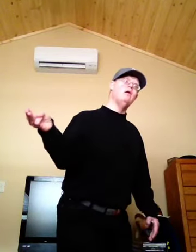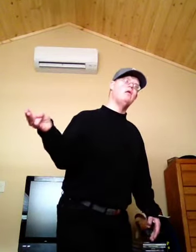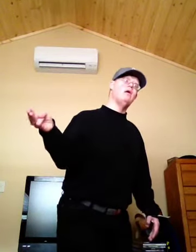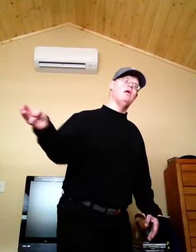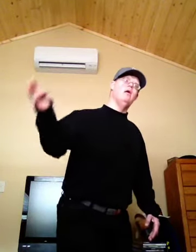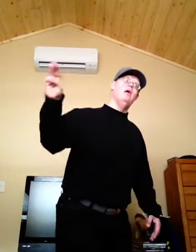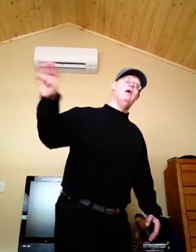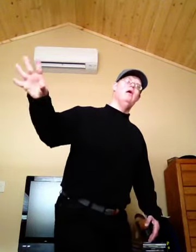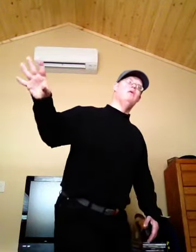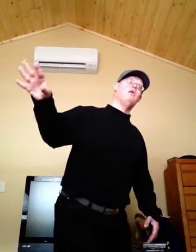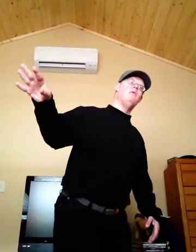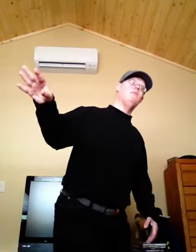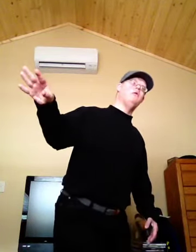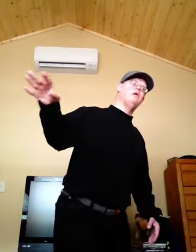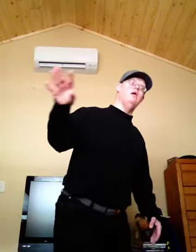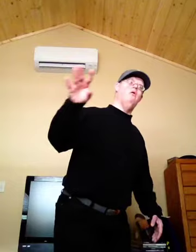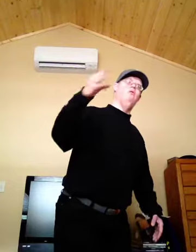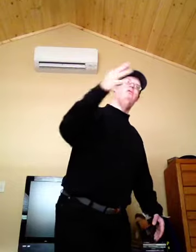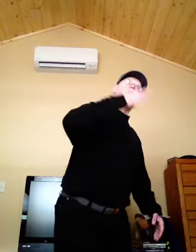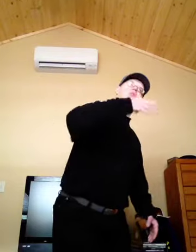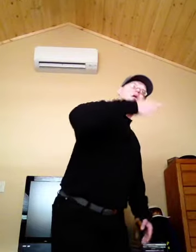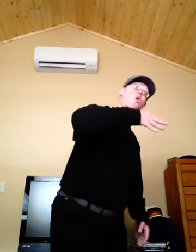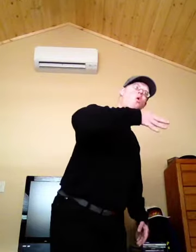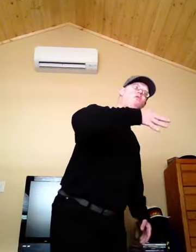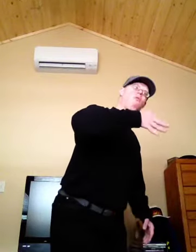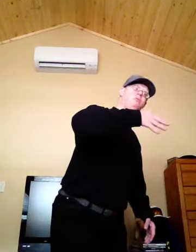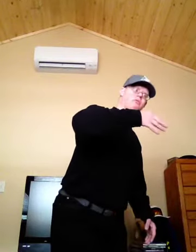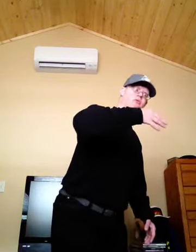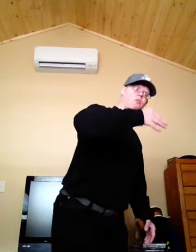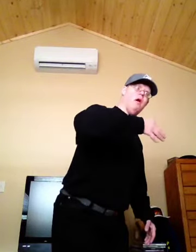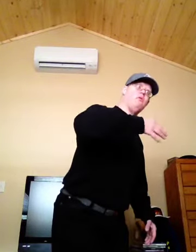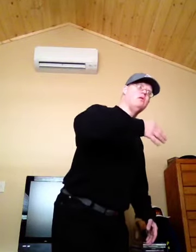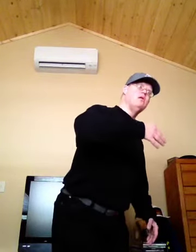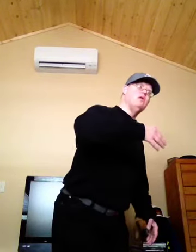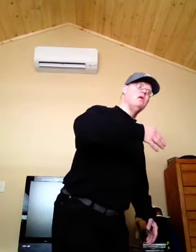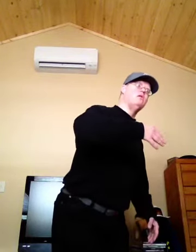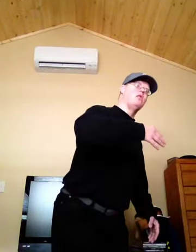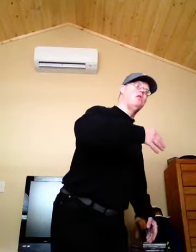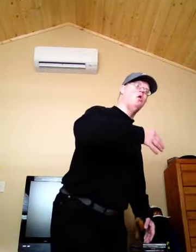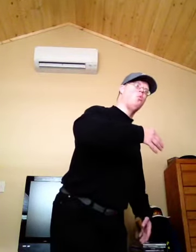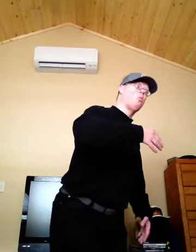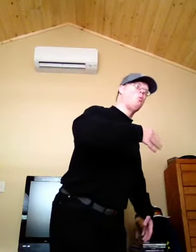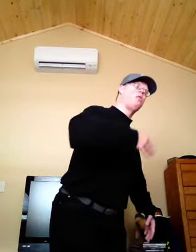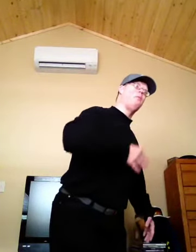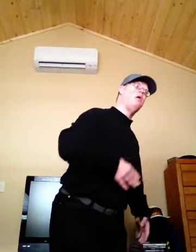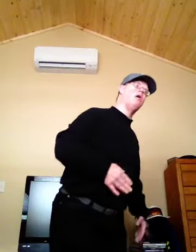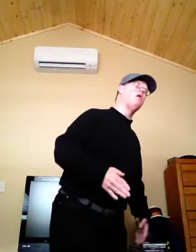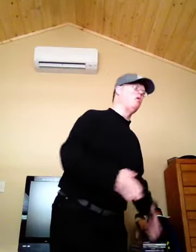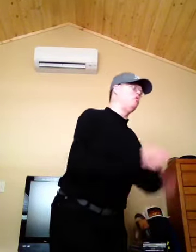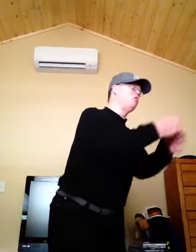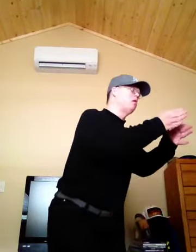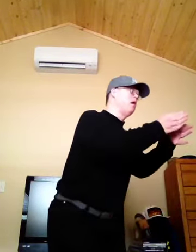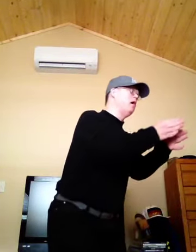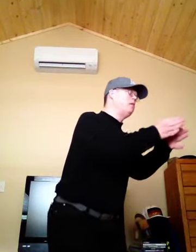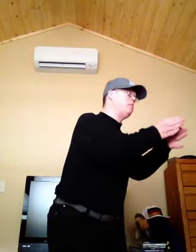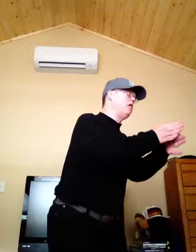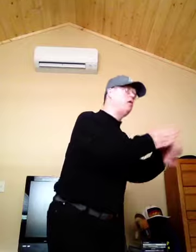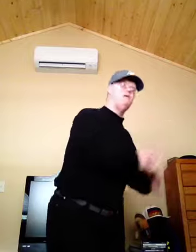He doesn't. Desmond Bergen. No. The goalie for Brampton doesn't know where the puck is. He's still looking at James Henry.